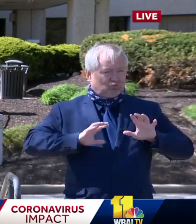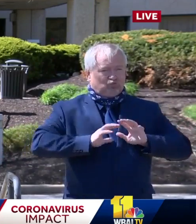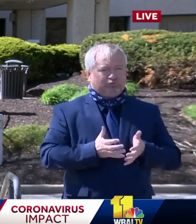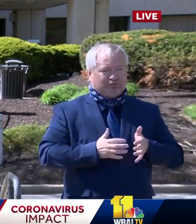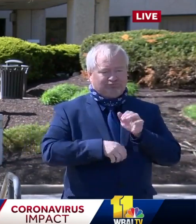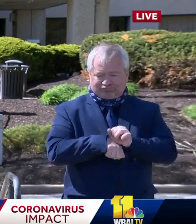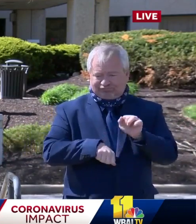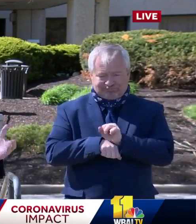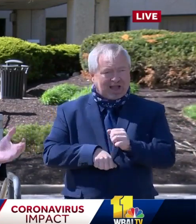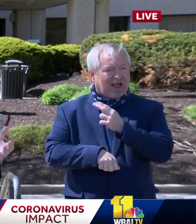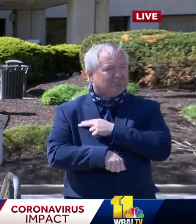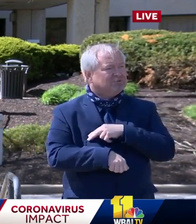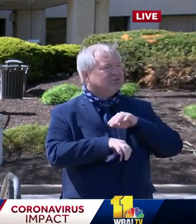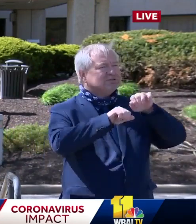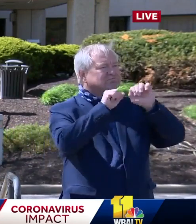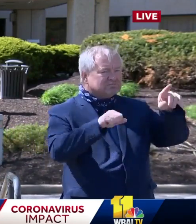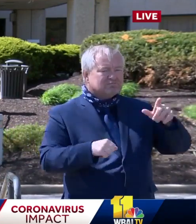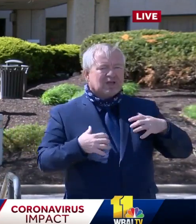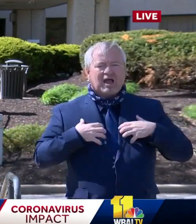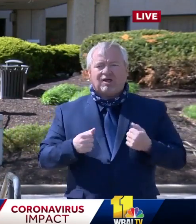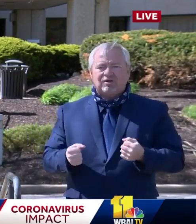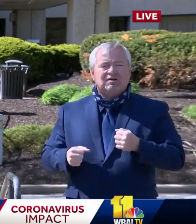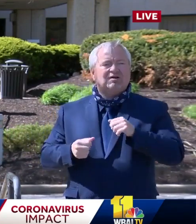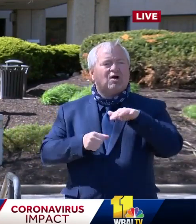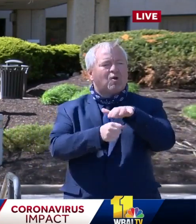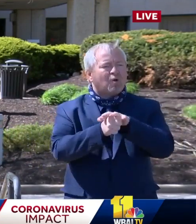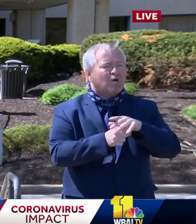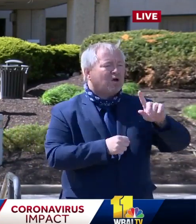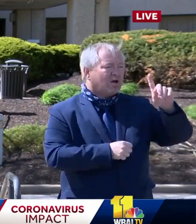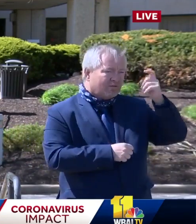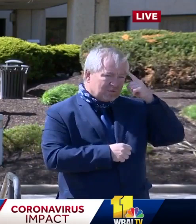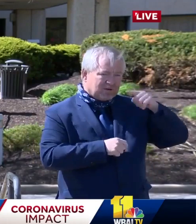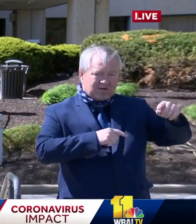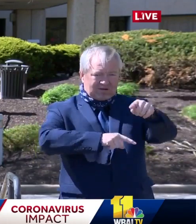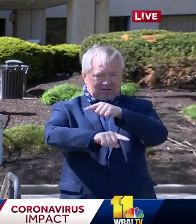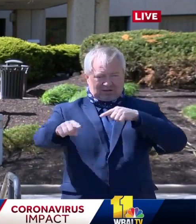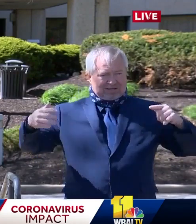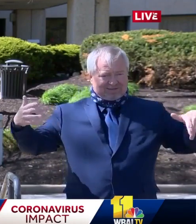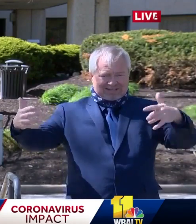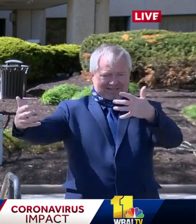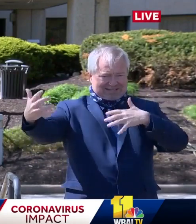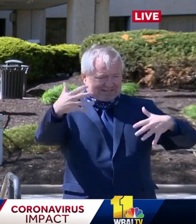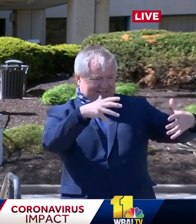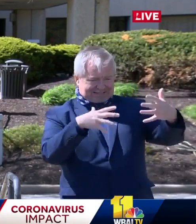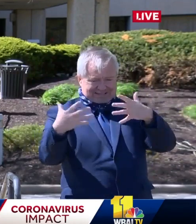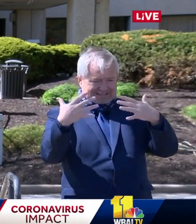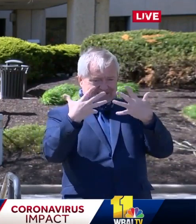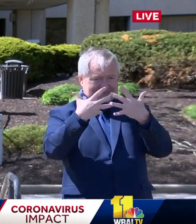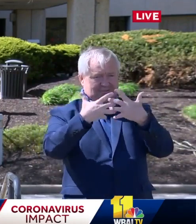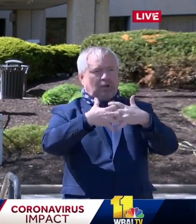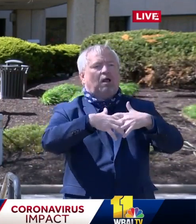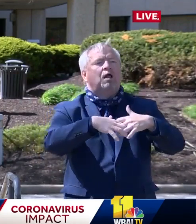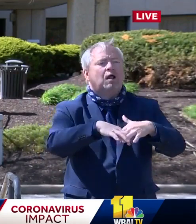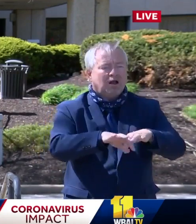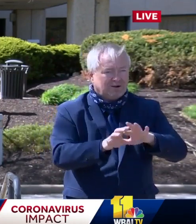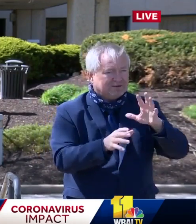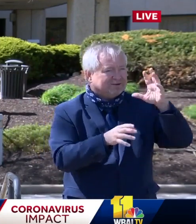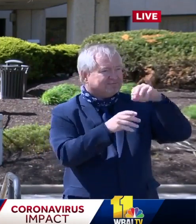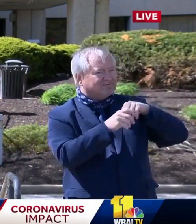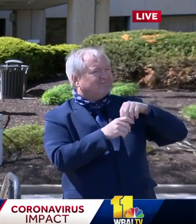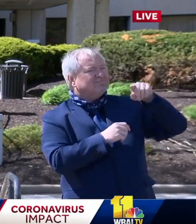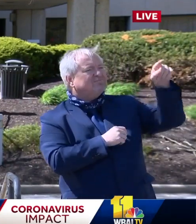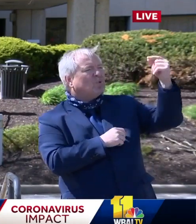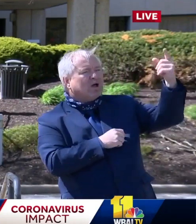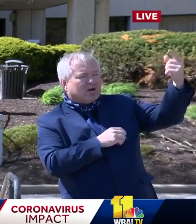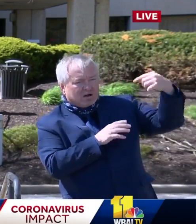systems, our health department, all of our local government partners, uh, help from FEMA and everybody else. I mean, it's been a